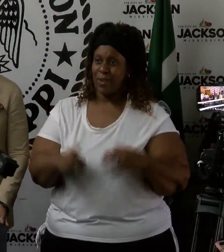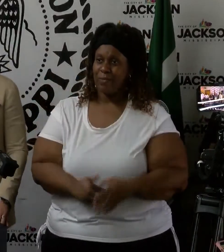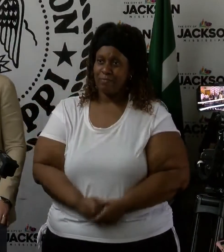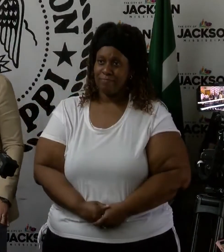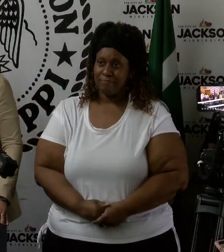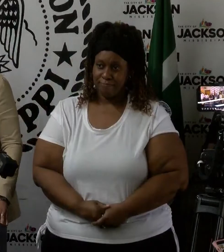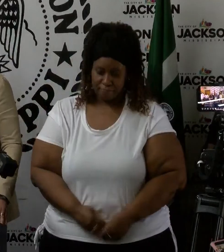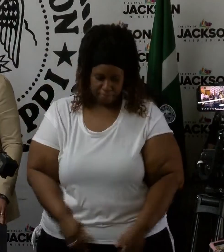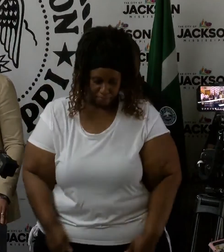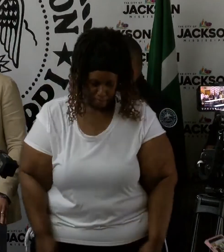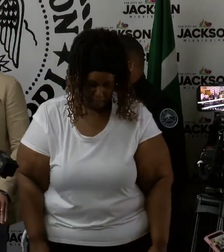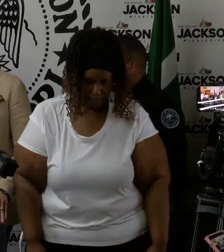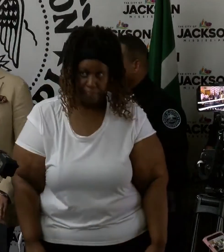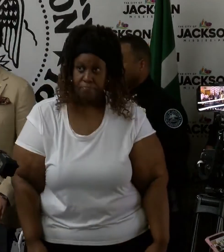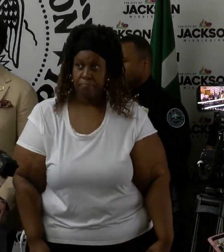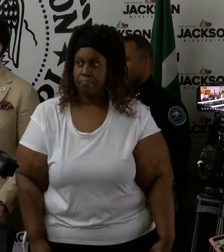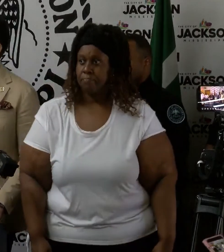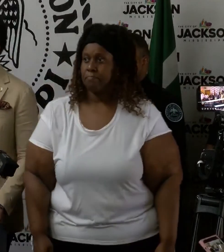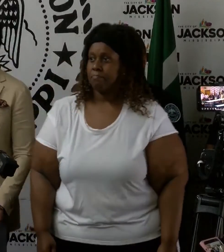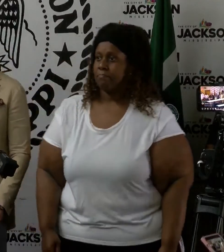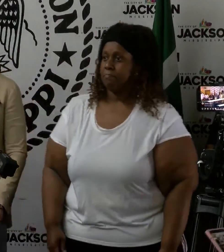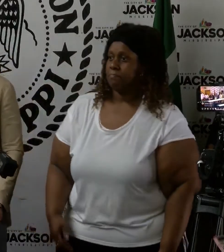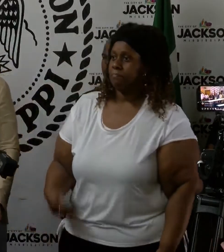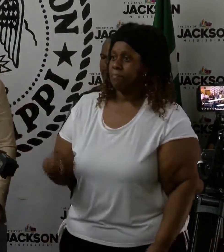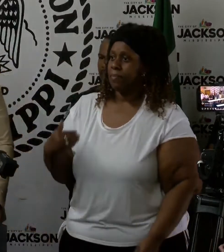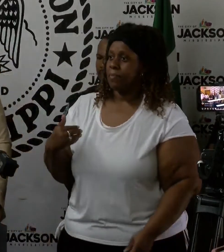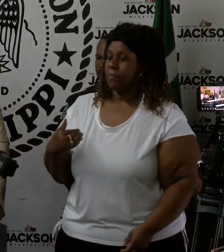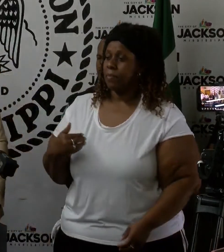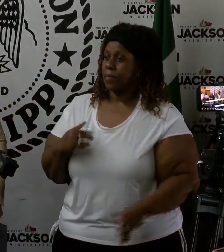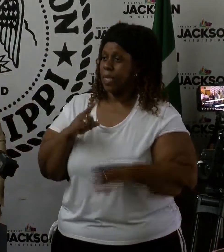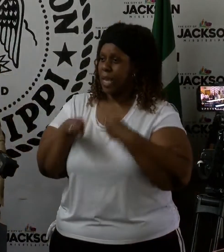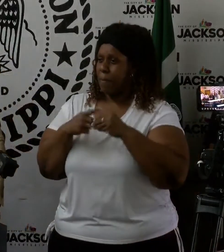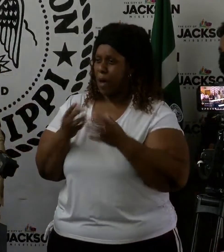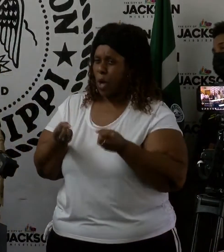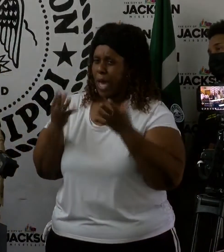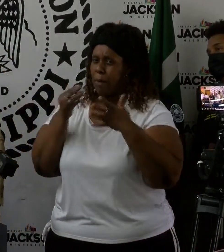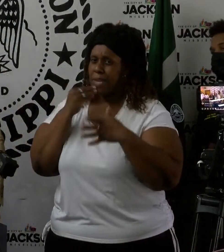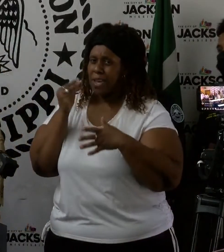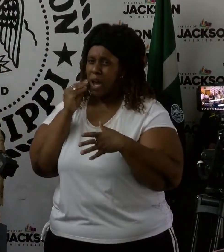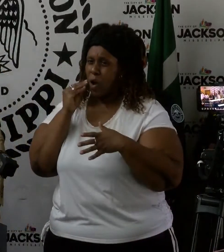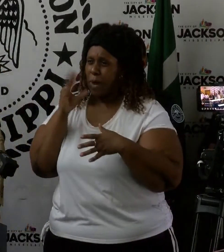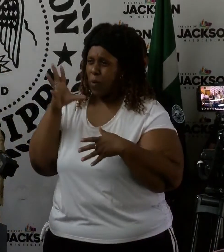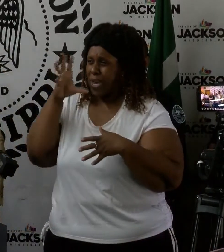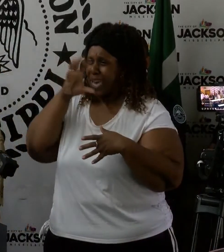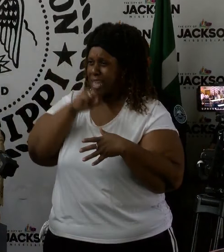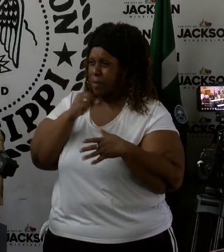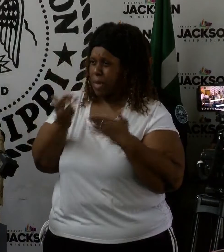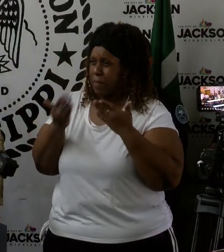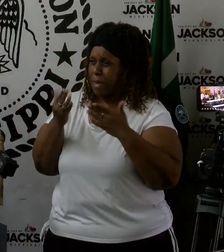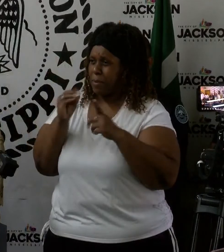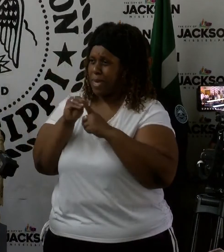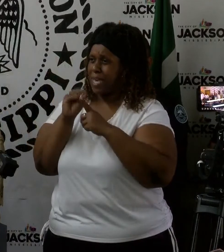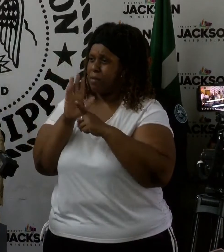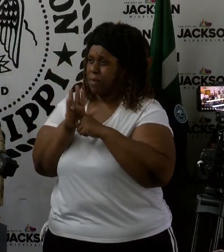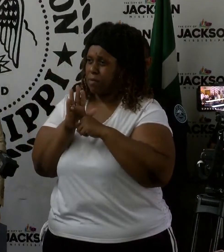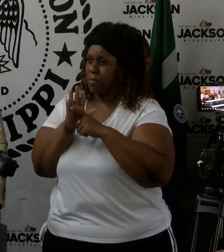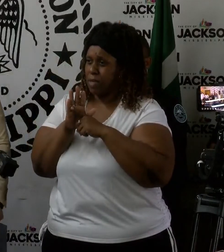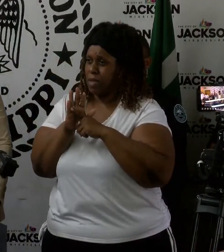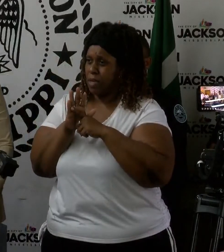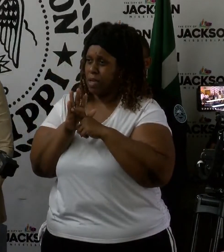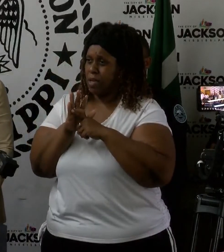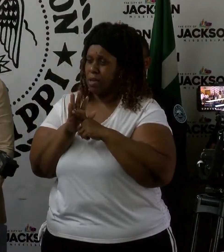Thank you. I'm sorry. I actually have one question. About how many homes are we estimating maybe impacted? Not like